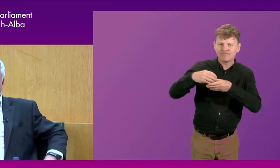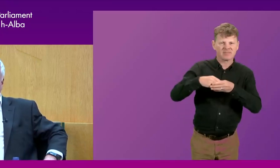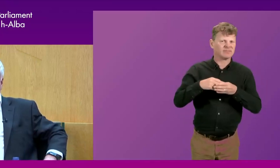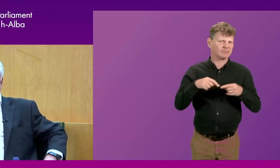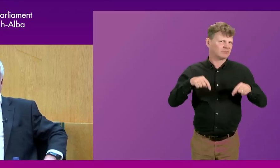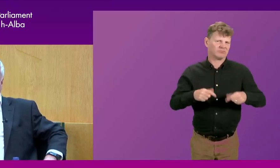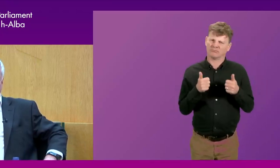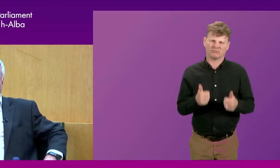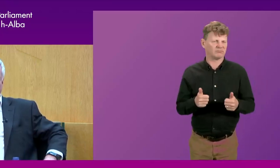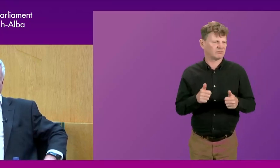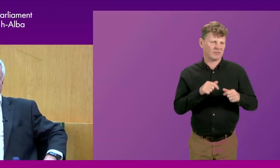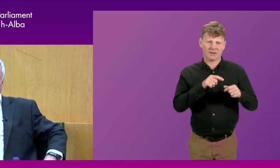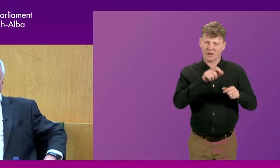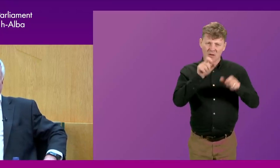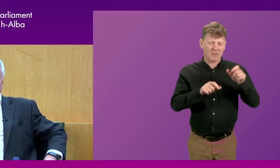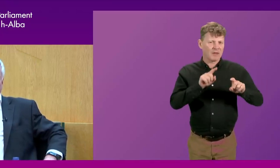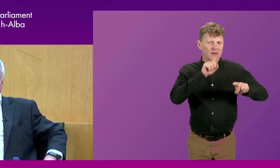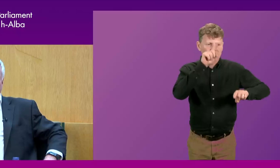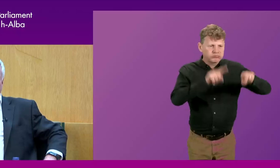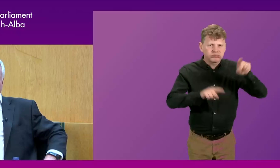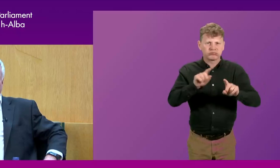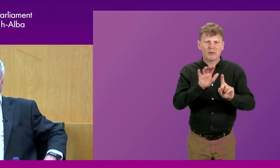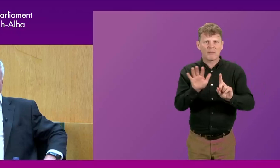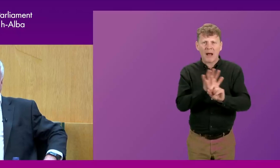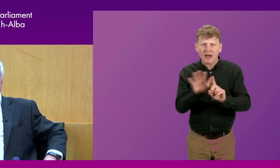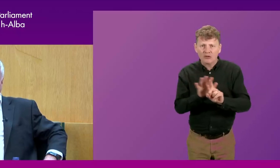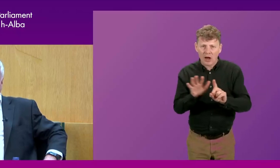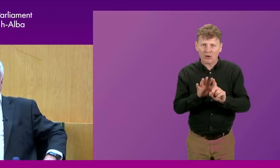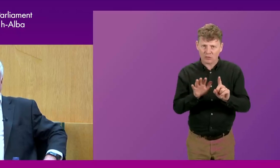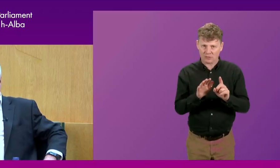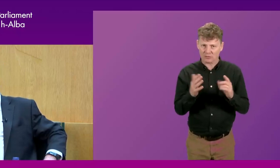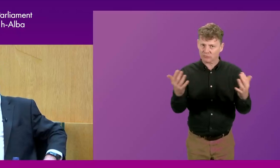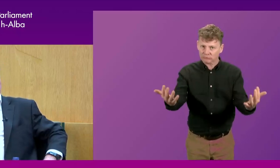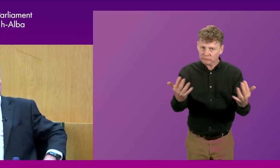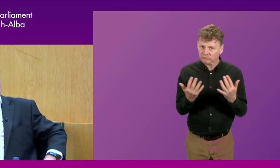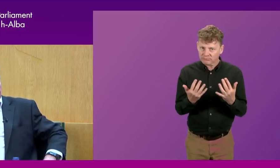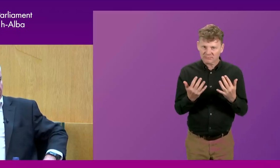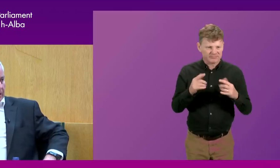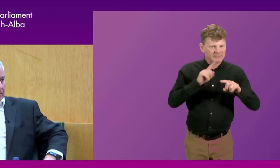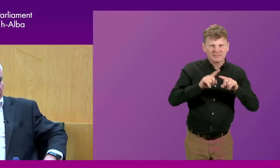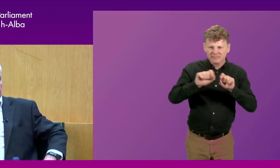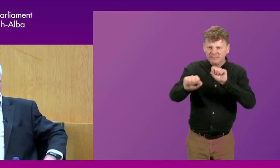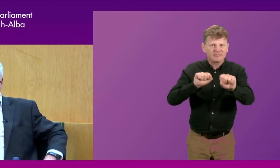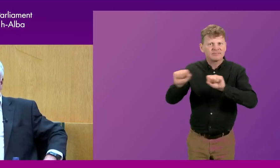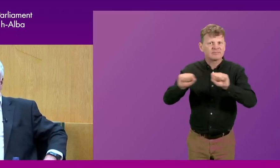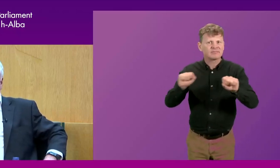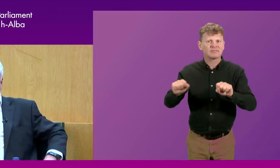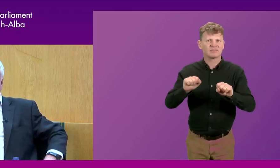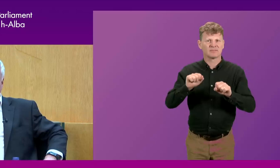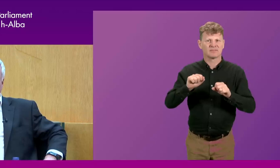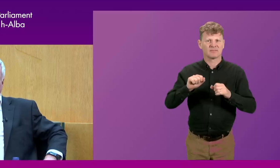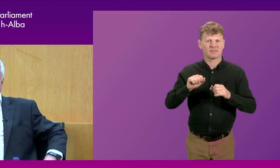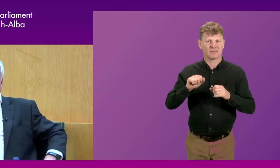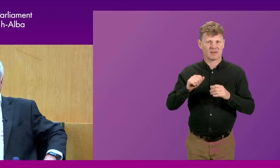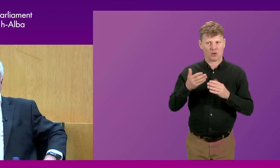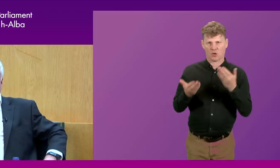backgrounds and maybe different personal conditions than in the